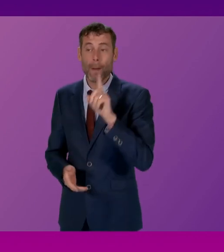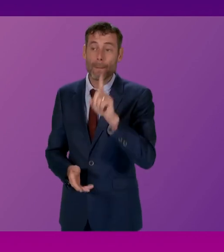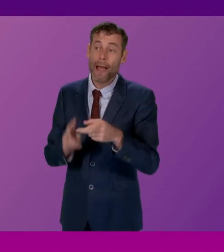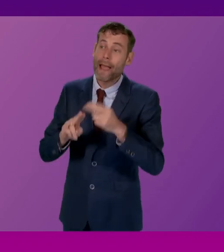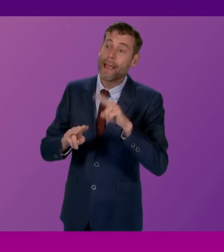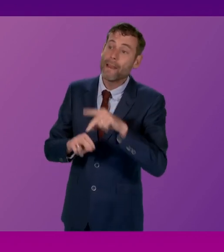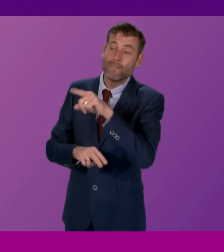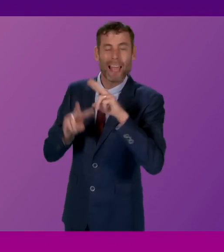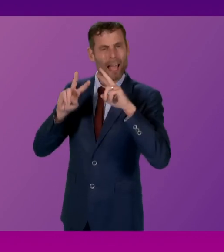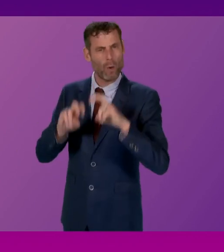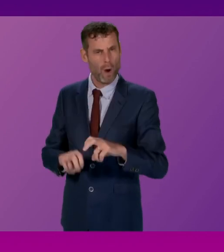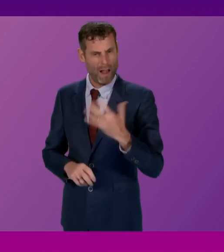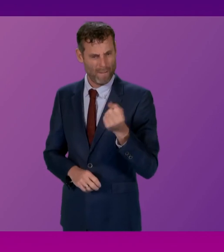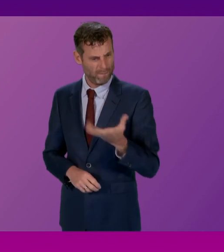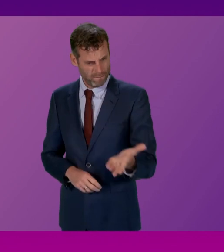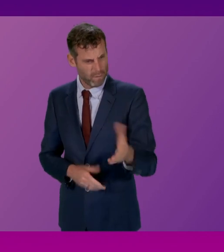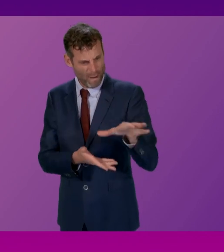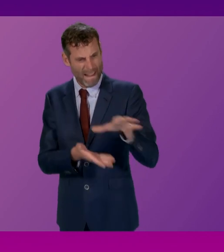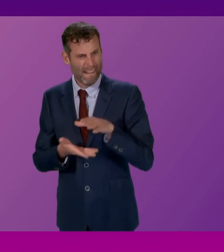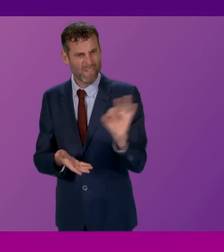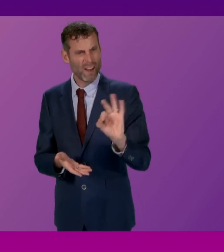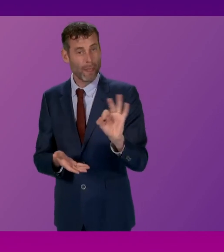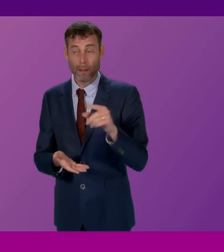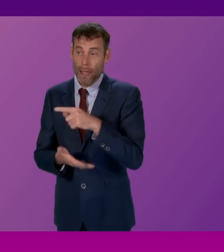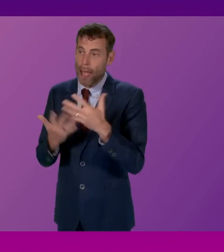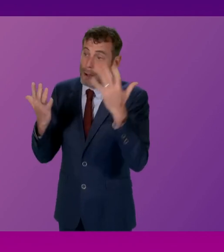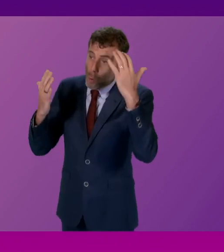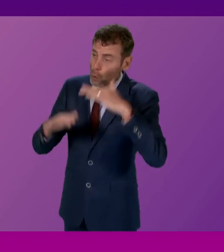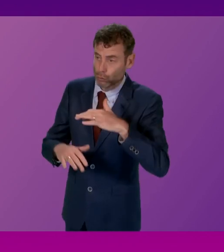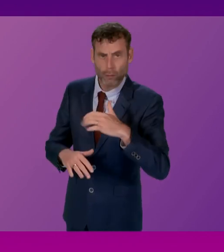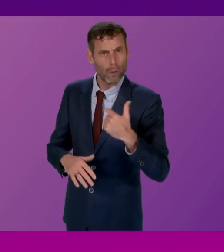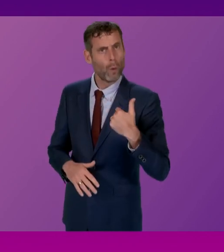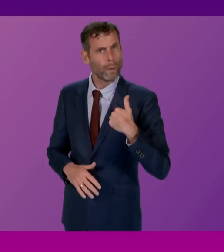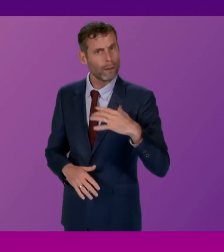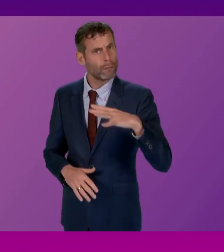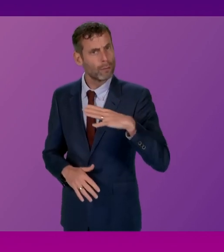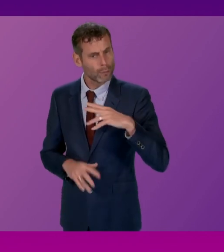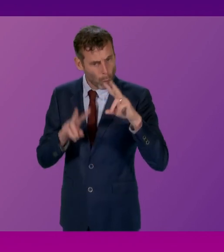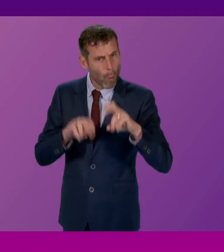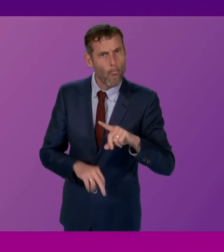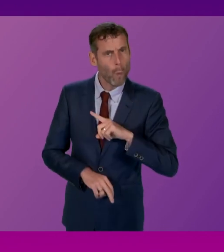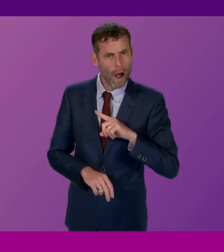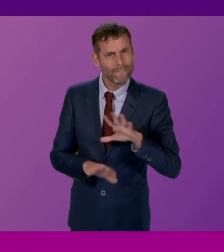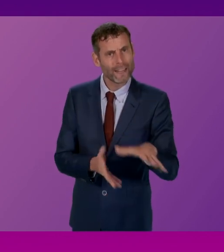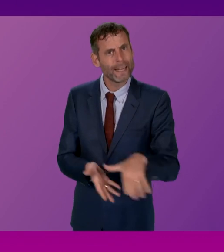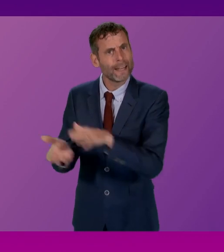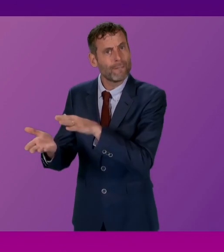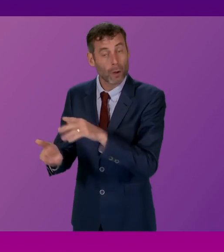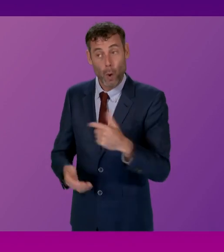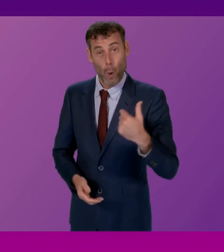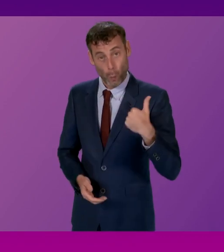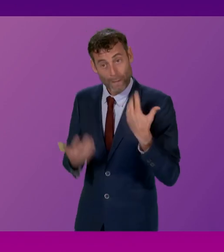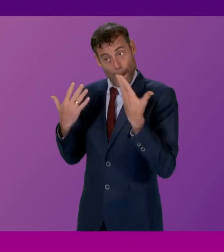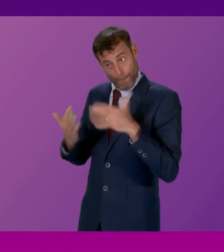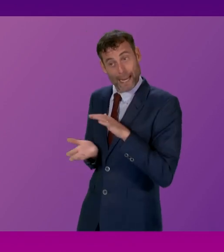by the inquiry, as Douglas Ross has rightly said, have been, then we will fully investigate them. We will, of course, hand over, and we have